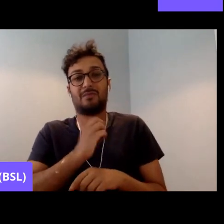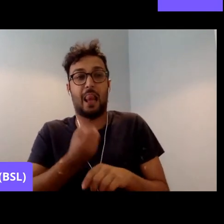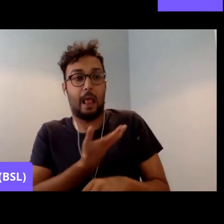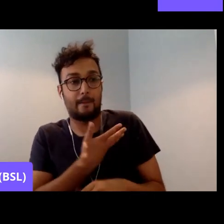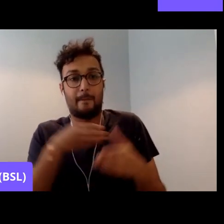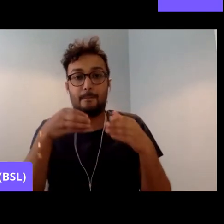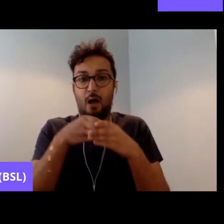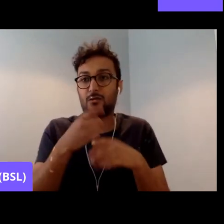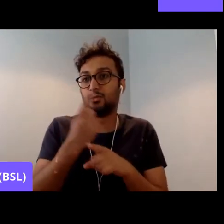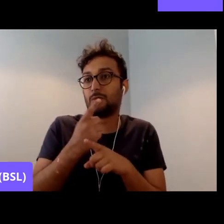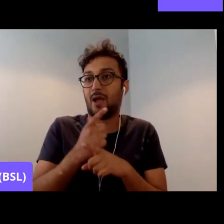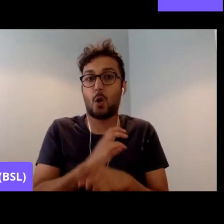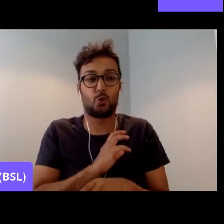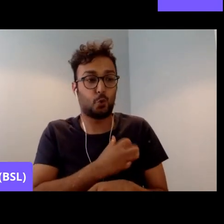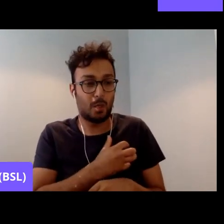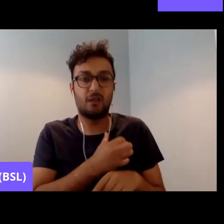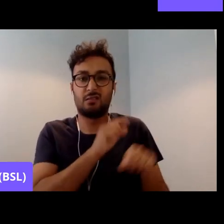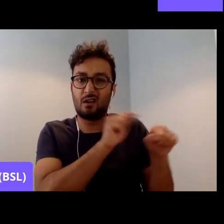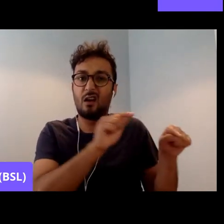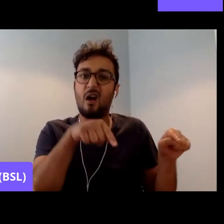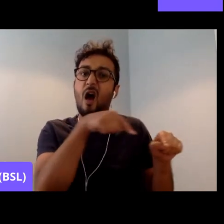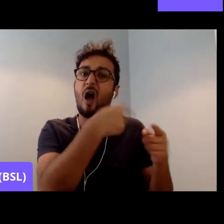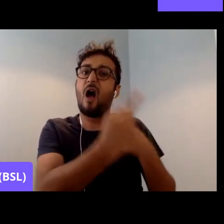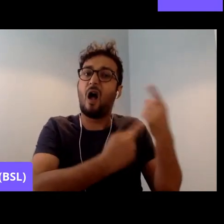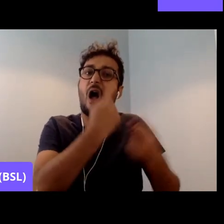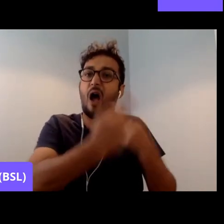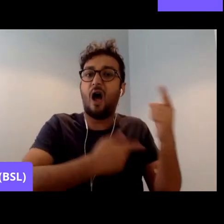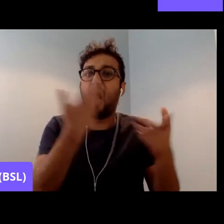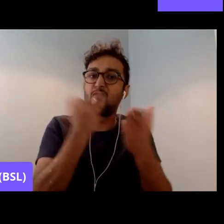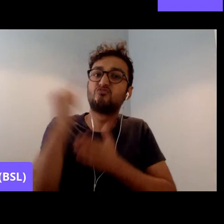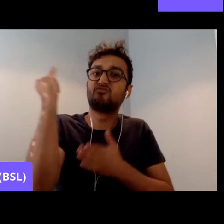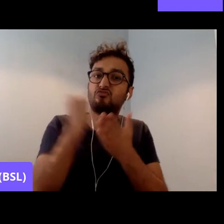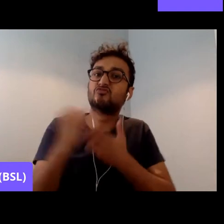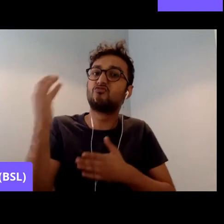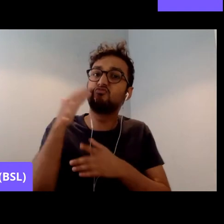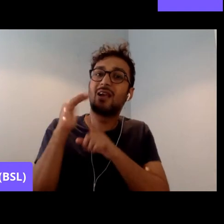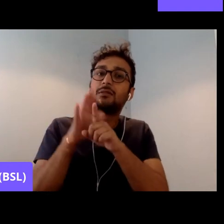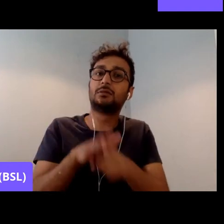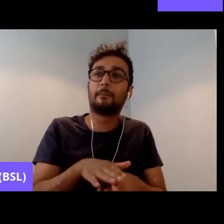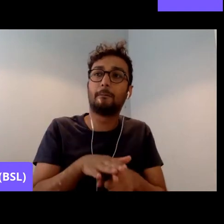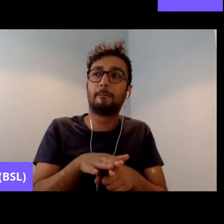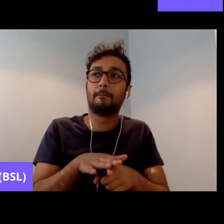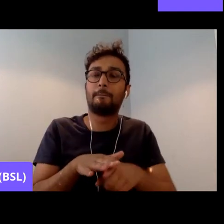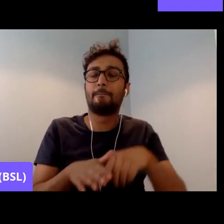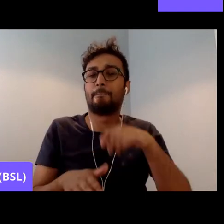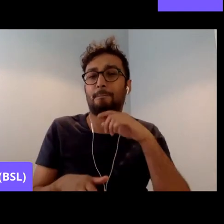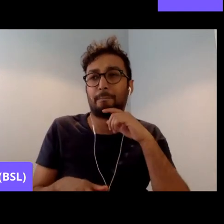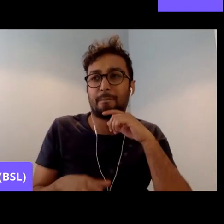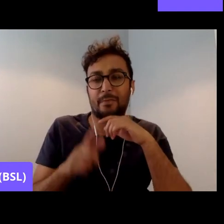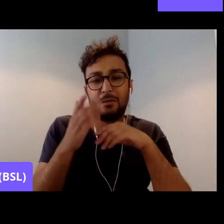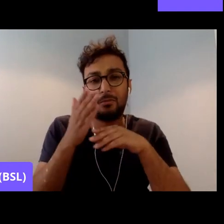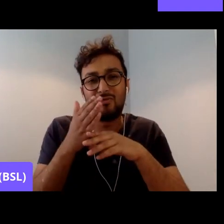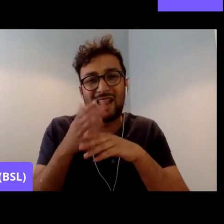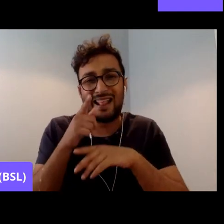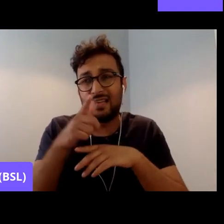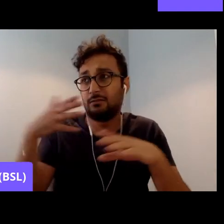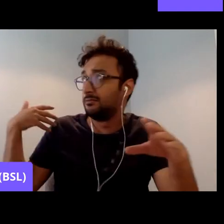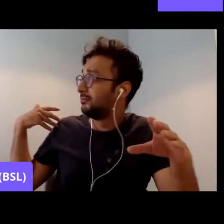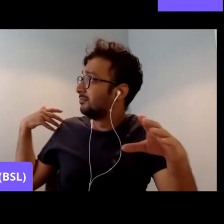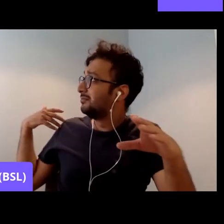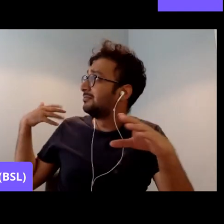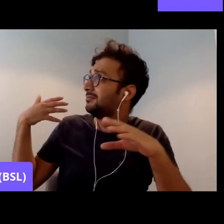racism. That, you know, perhaps at the end of the day, they really never have done so because they have not allowed,